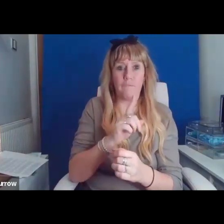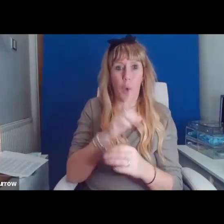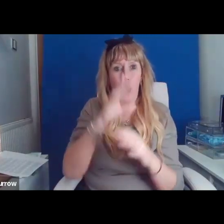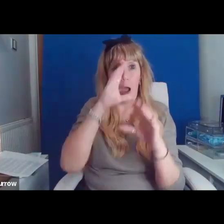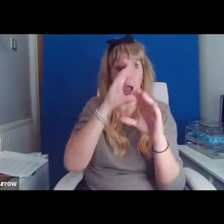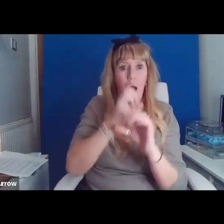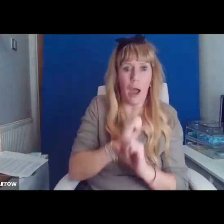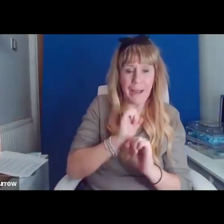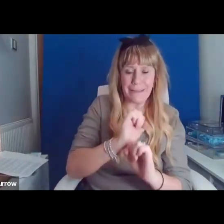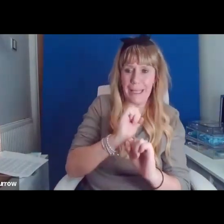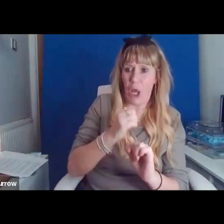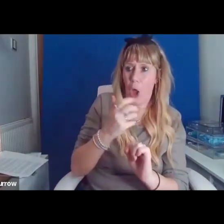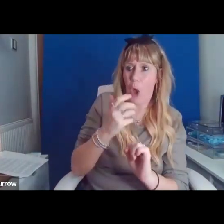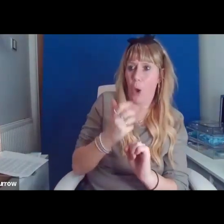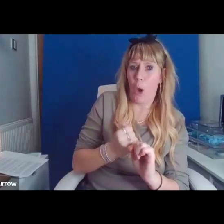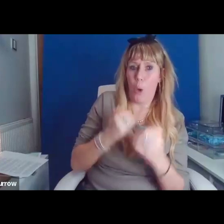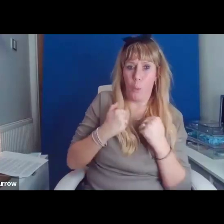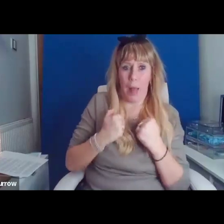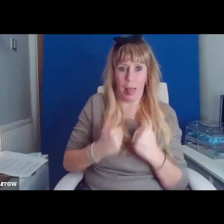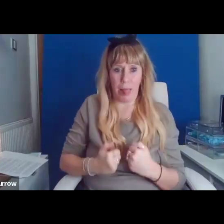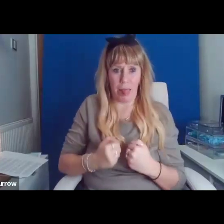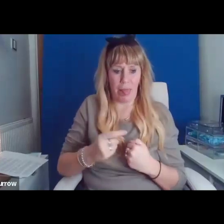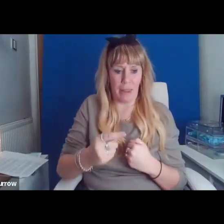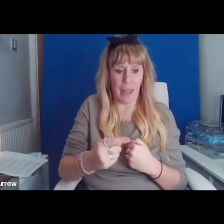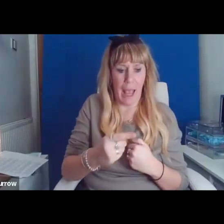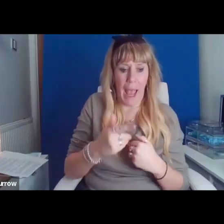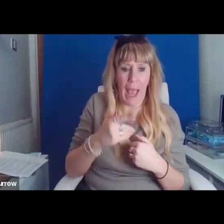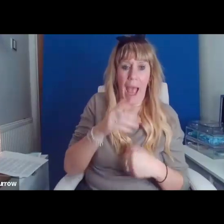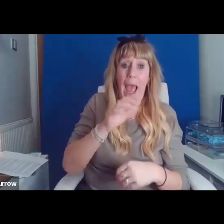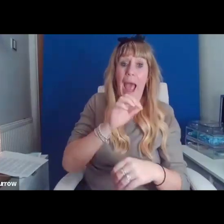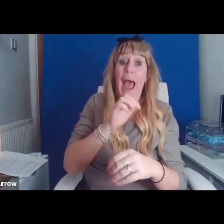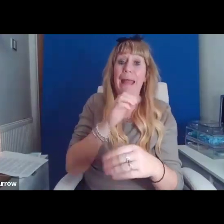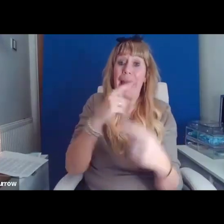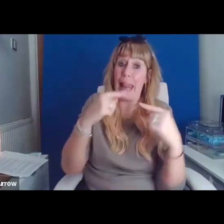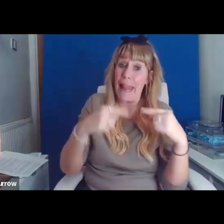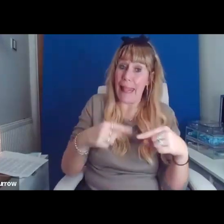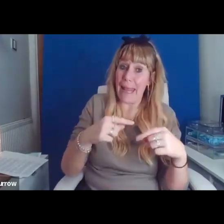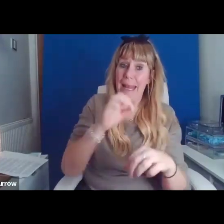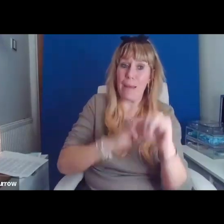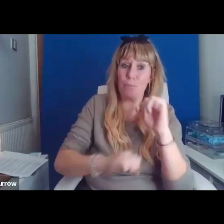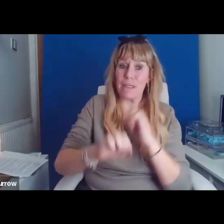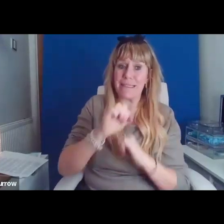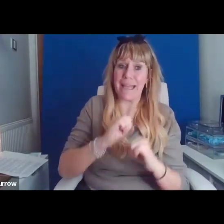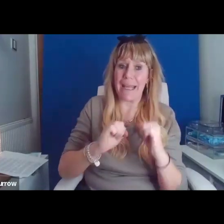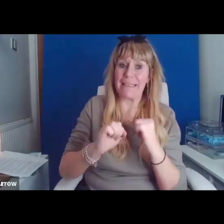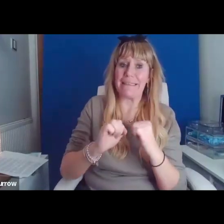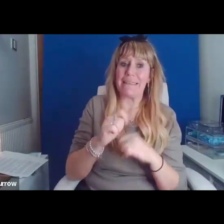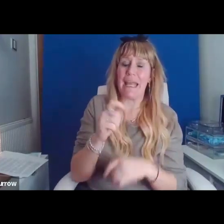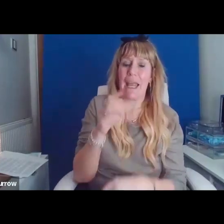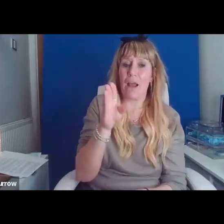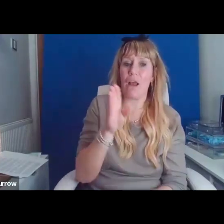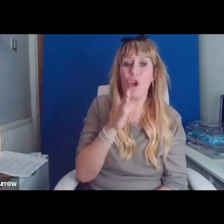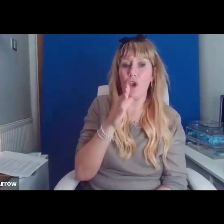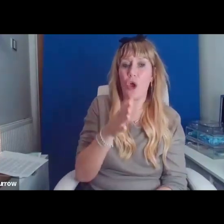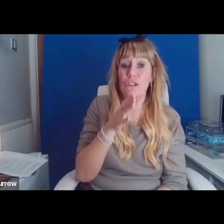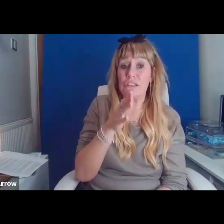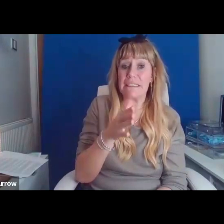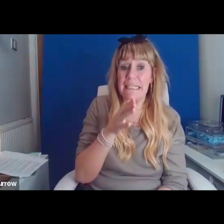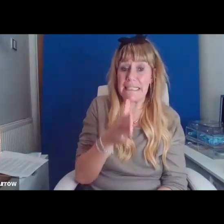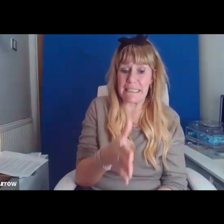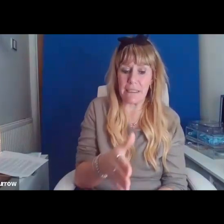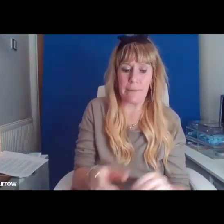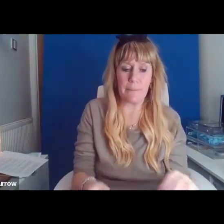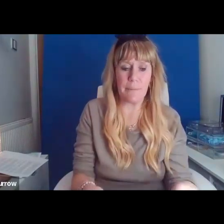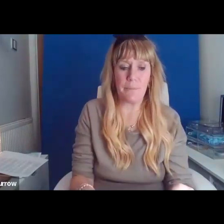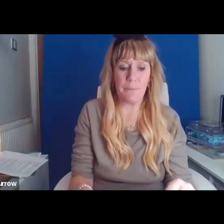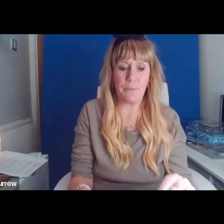protecting nonces. The Queen outlived my friend Hugh. It's both what a bit of